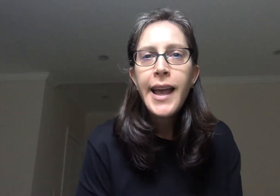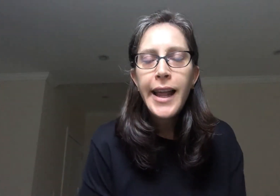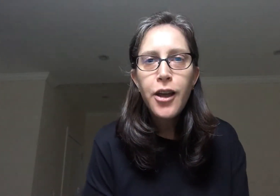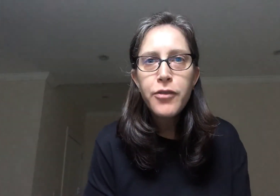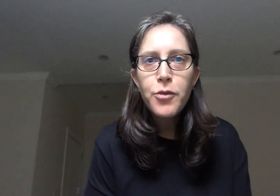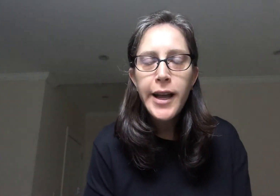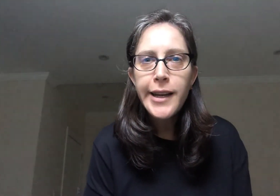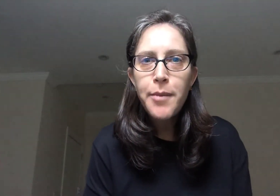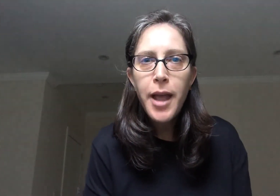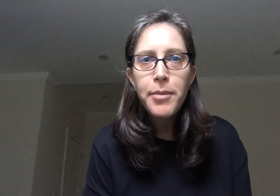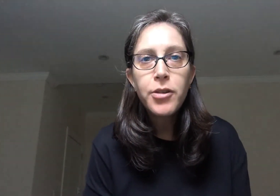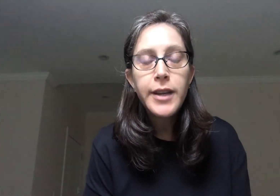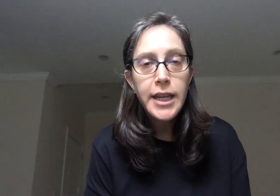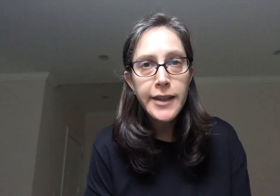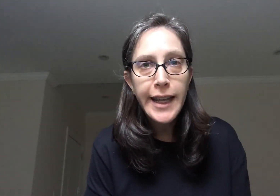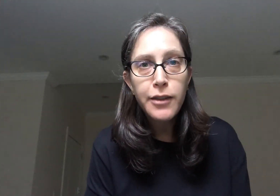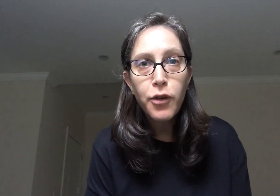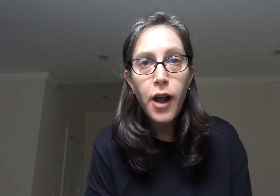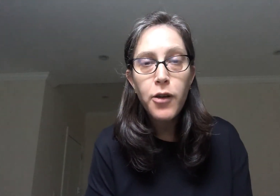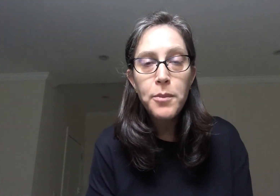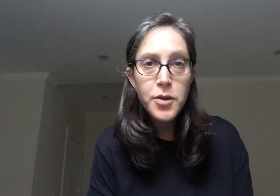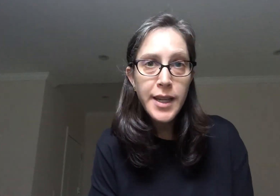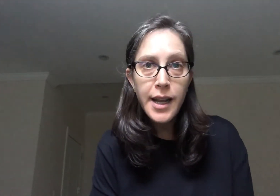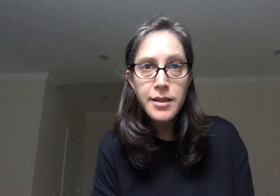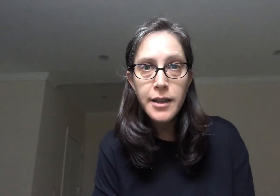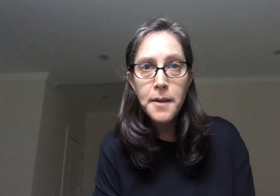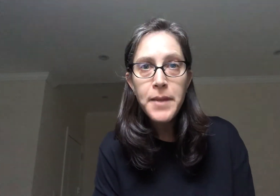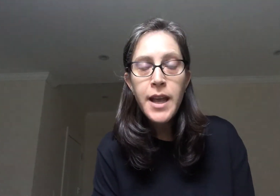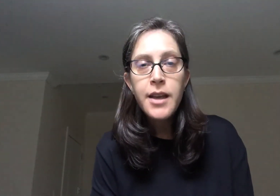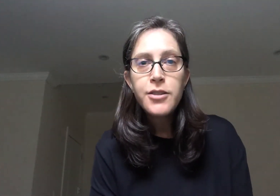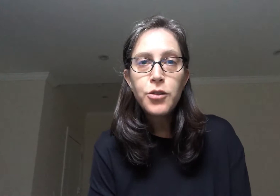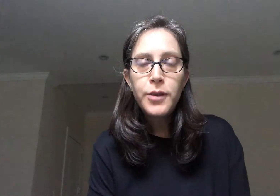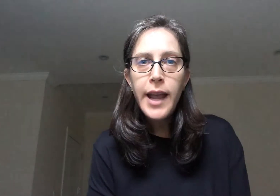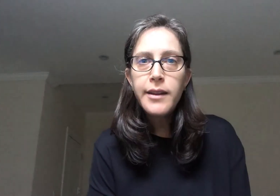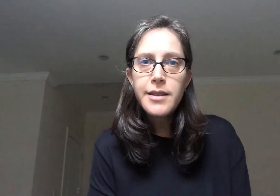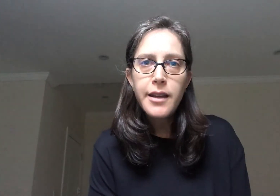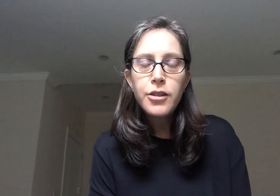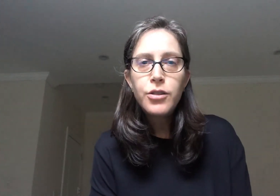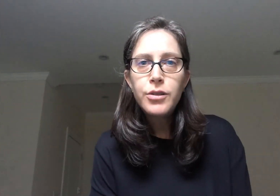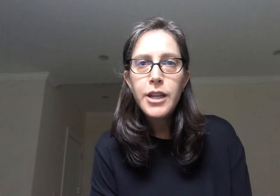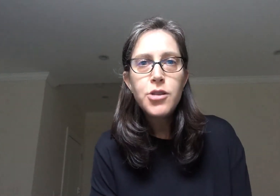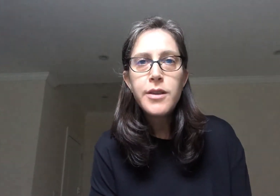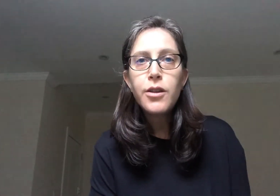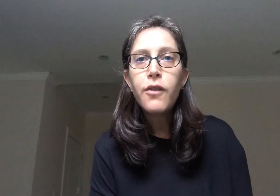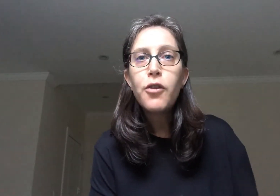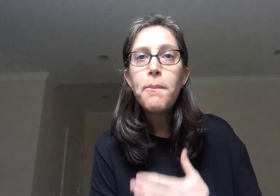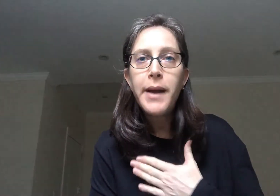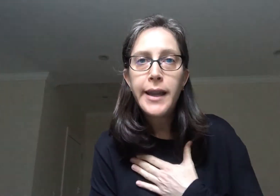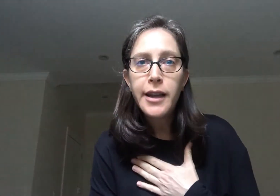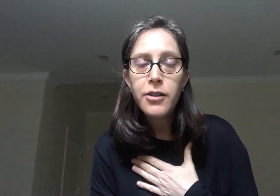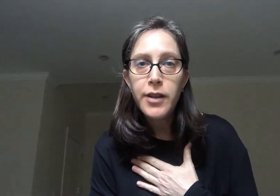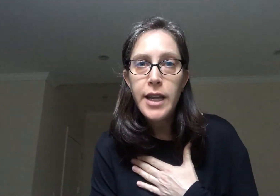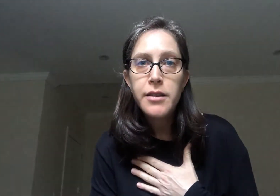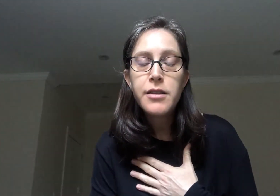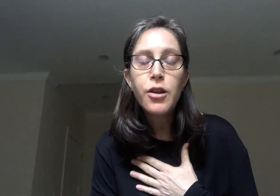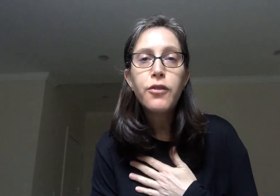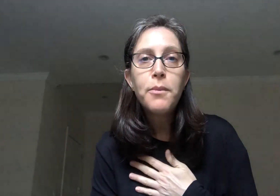Hello everyone! I'm happy you're here again for our music lesson. So today I decided to teach you a song from my country. It's a song from